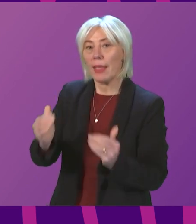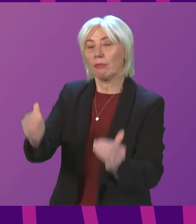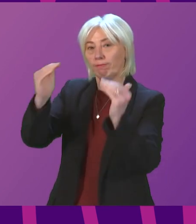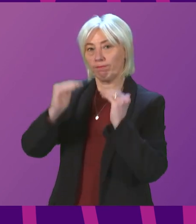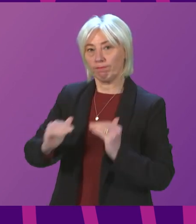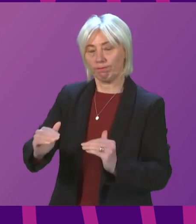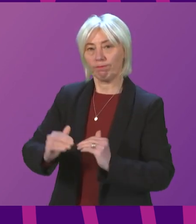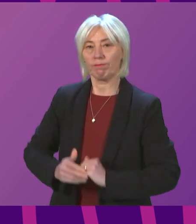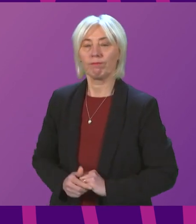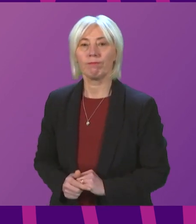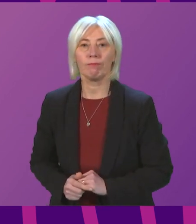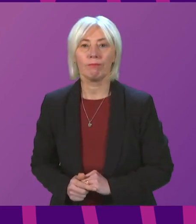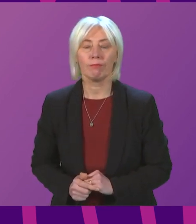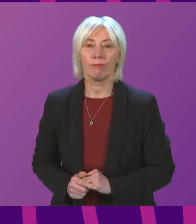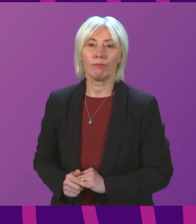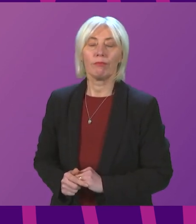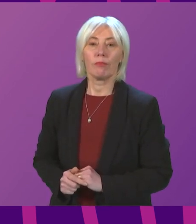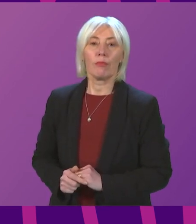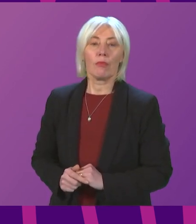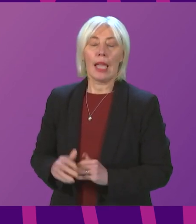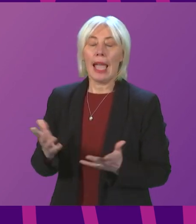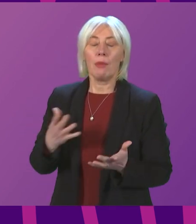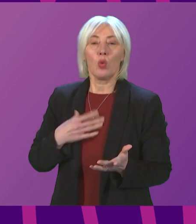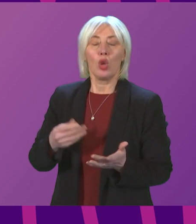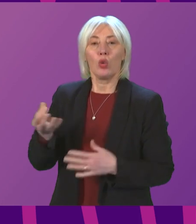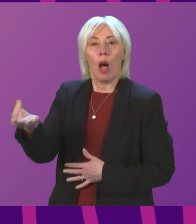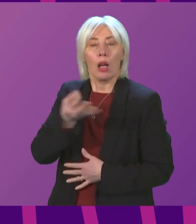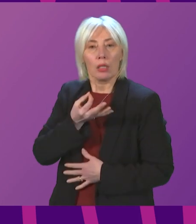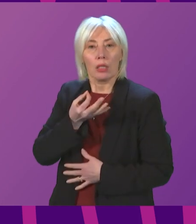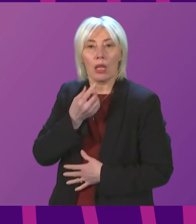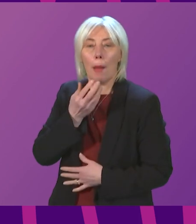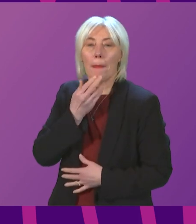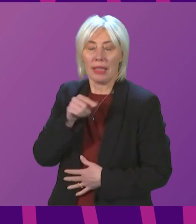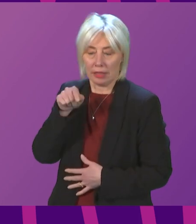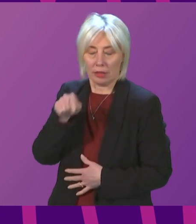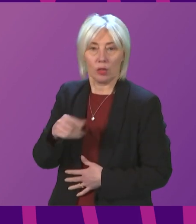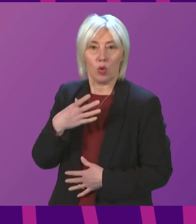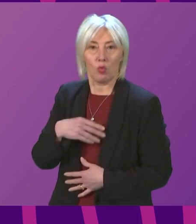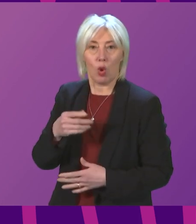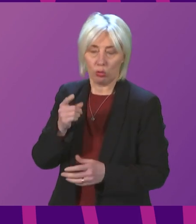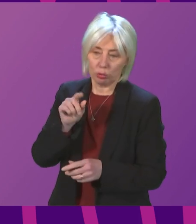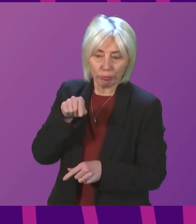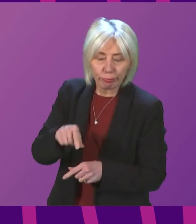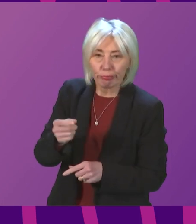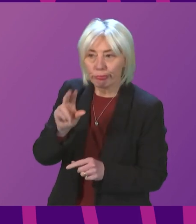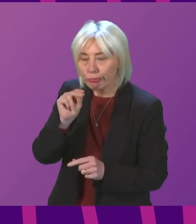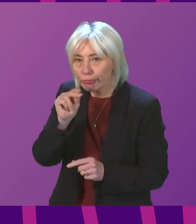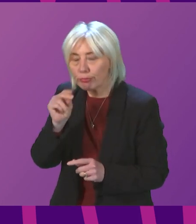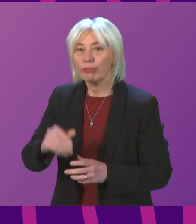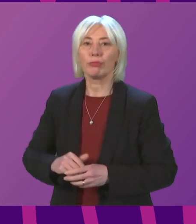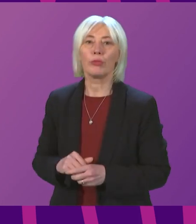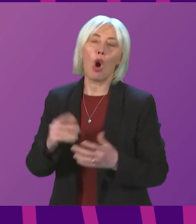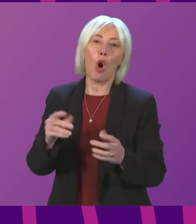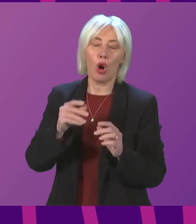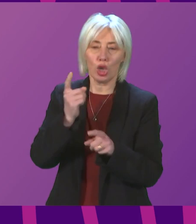to the next item of business. I would be grateful if members who wish to ask a question were to press the request to speak buttons now or enter R in the chat